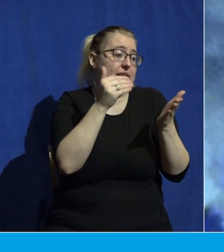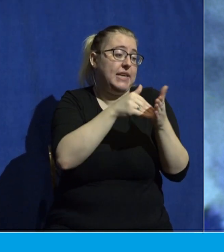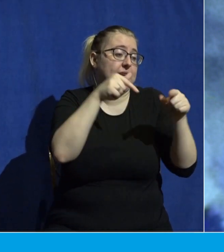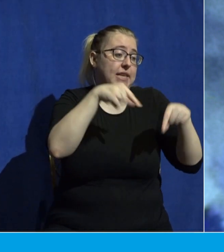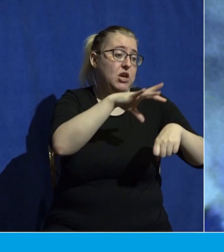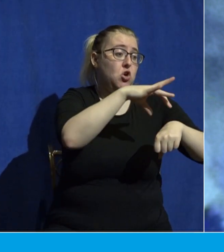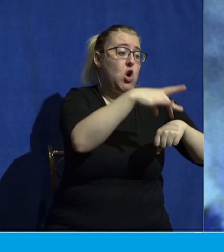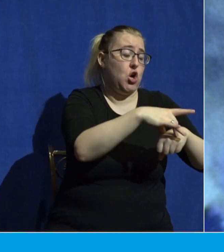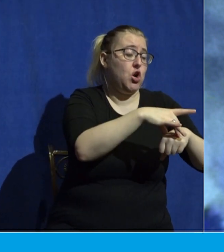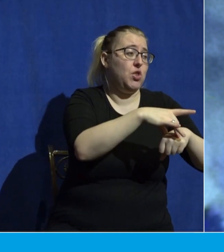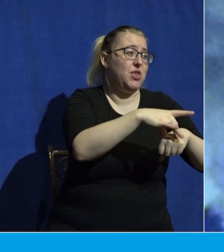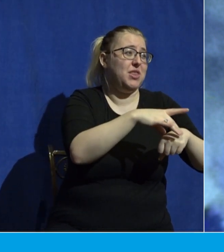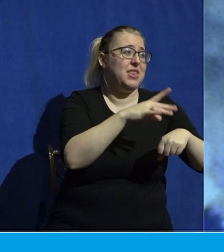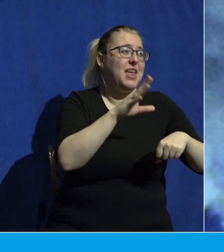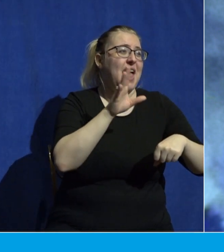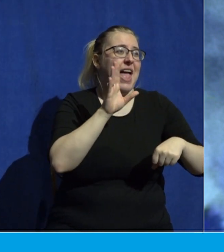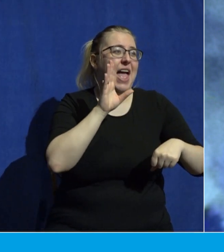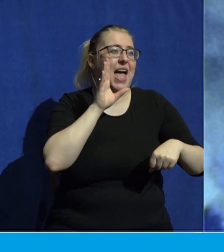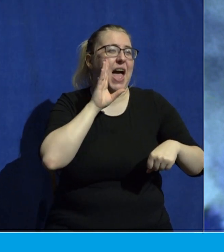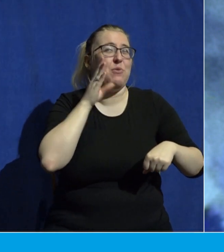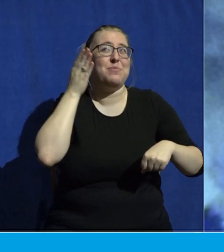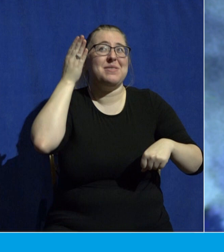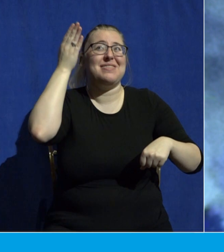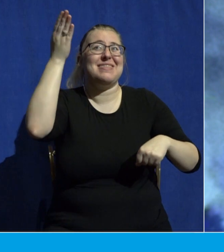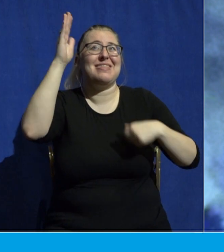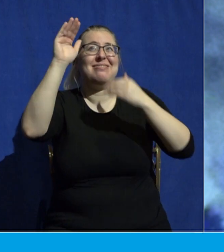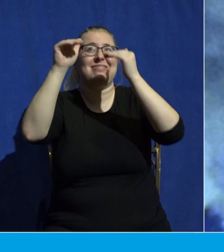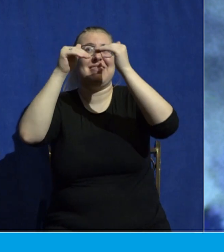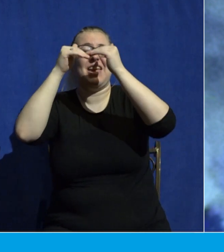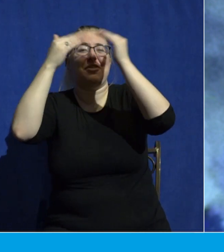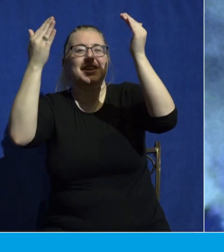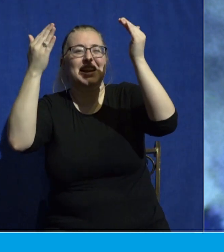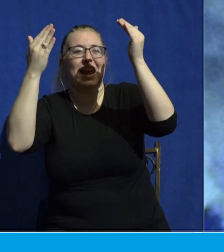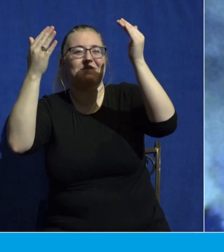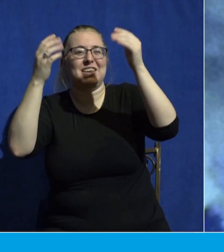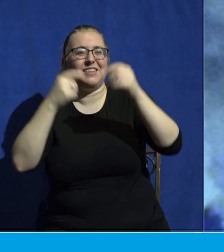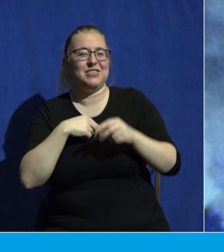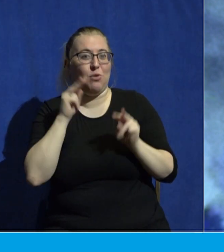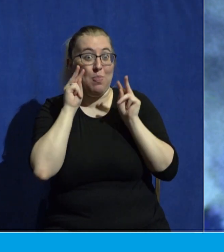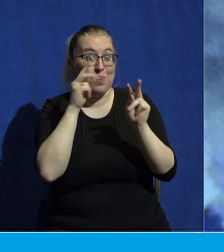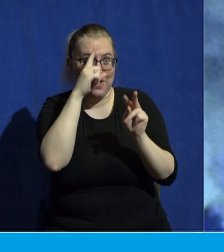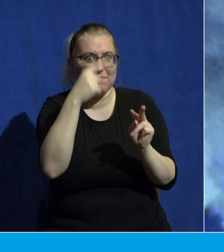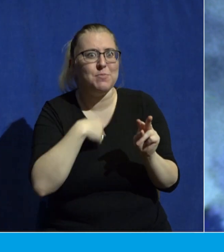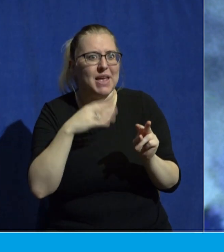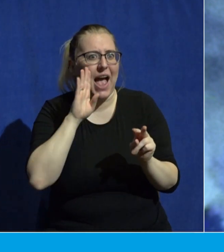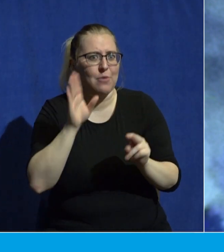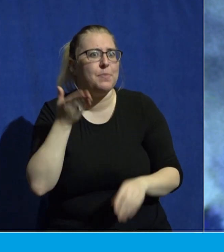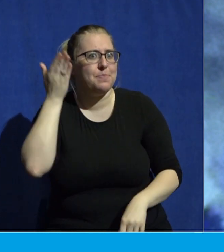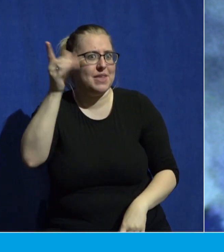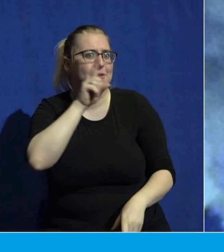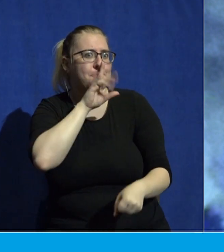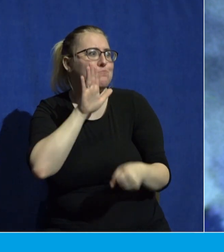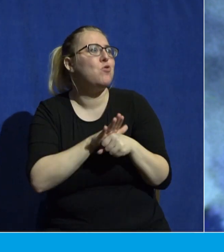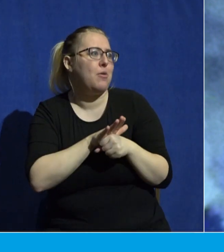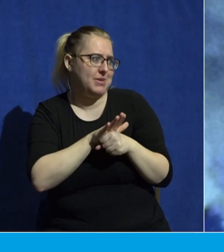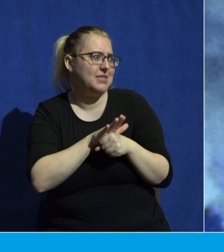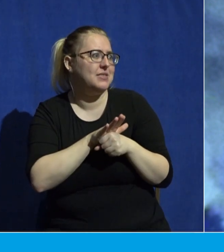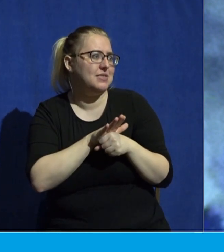I will be just inside the heavenly gates. Look for me. I will be there. I promise. She said I